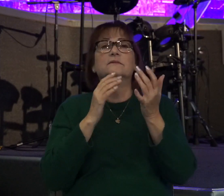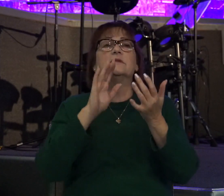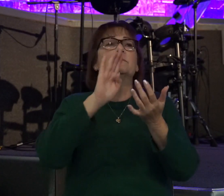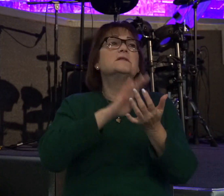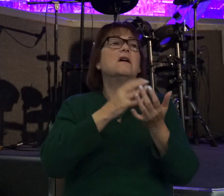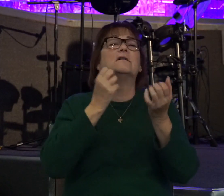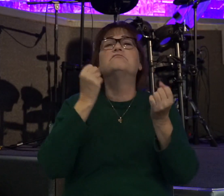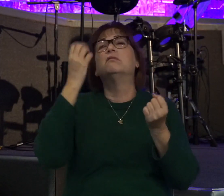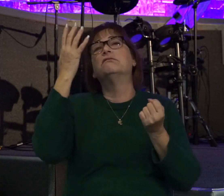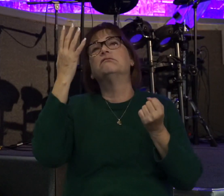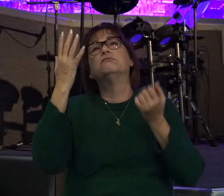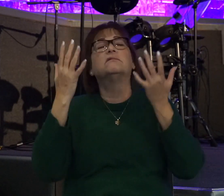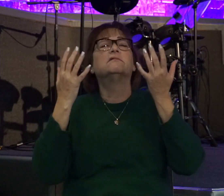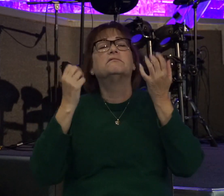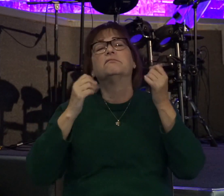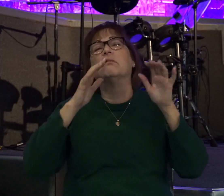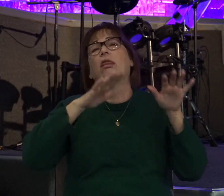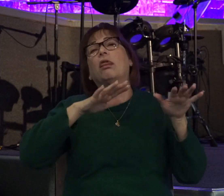is what we always do before we open the Bible.